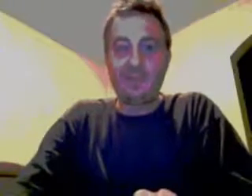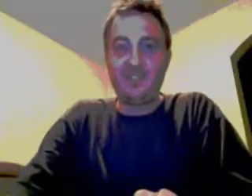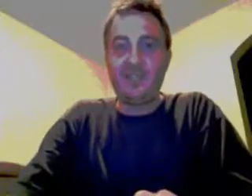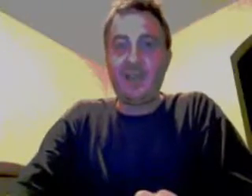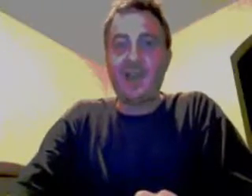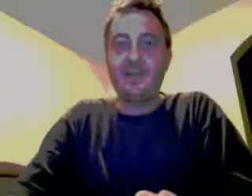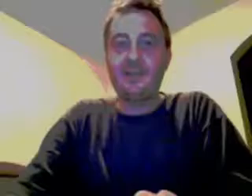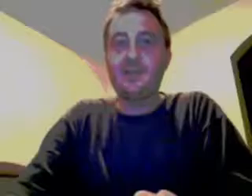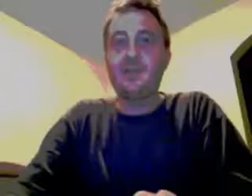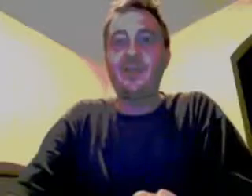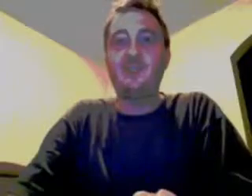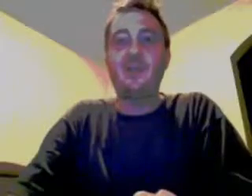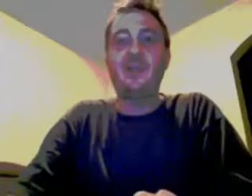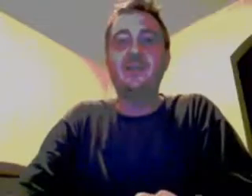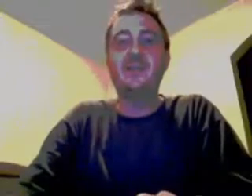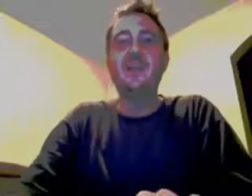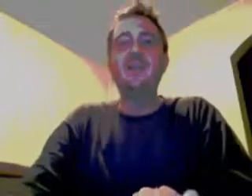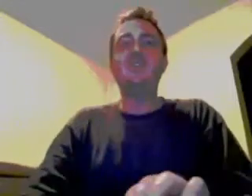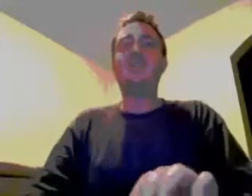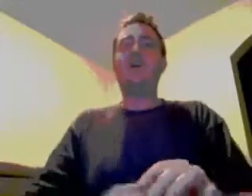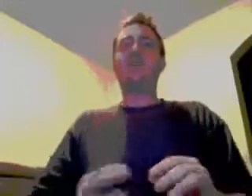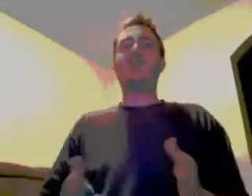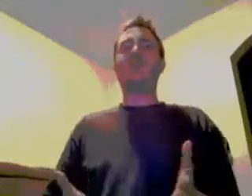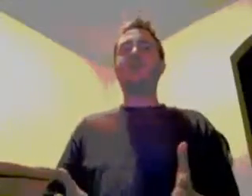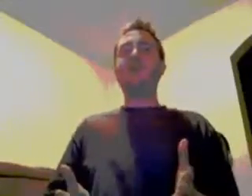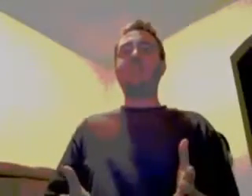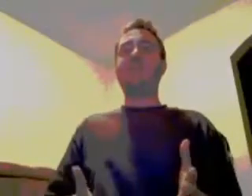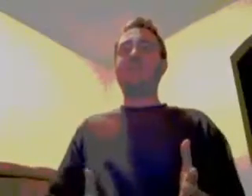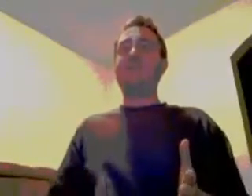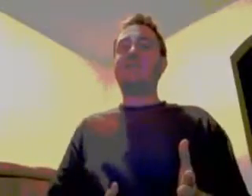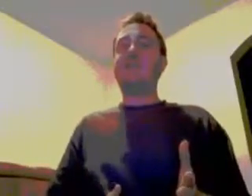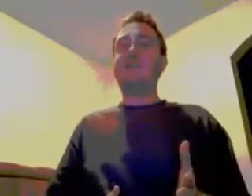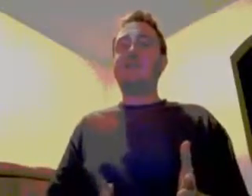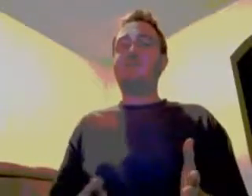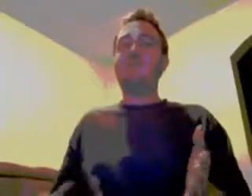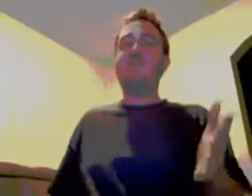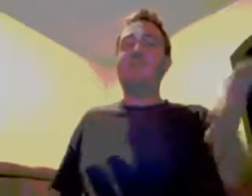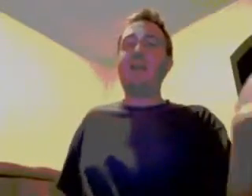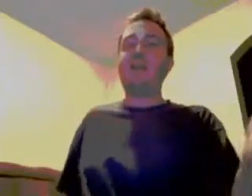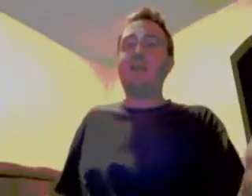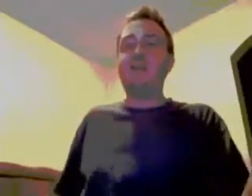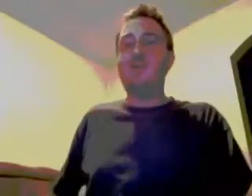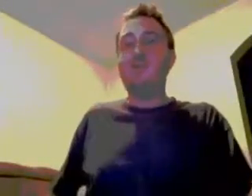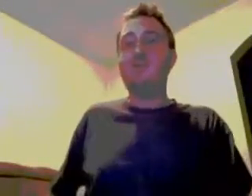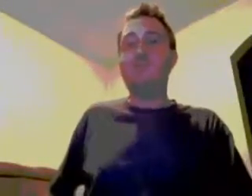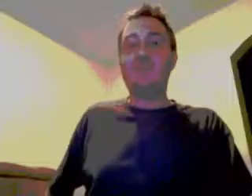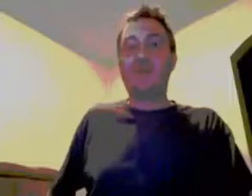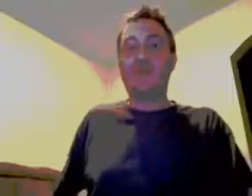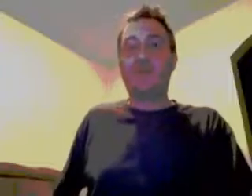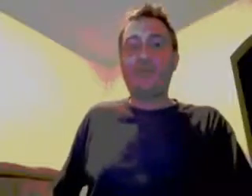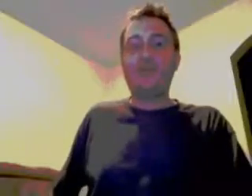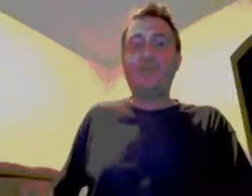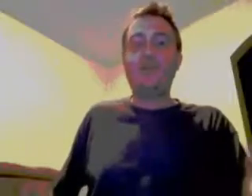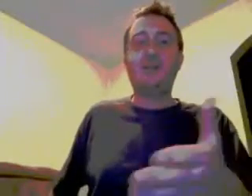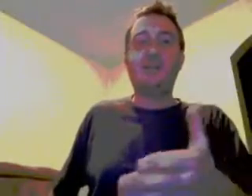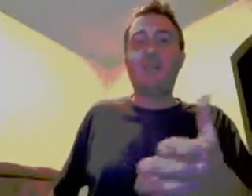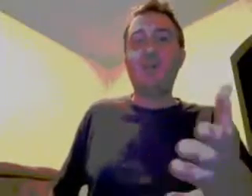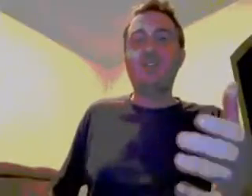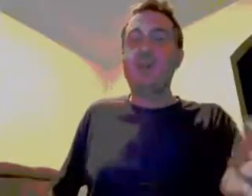Congeniality is doing this because she authored the budget-busting state spending mandate known as Amendment 23. Three, it's plunged